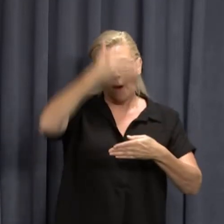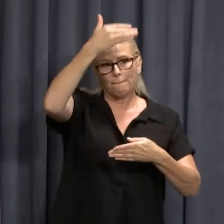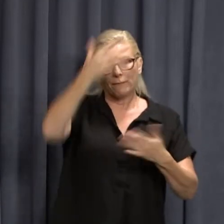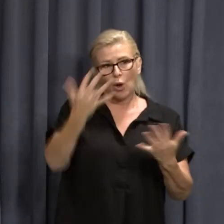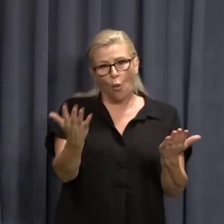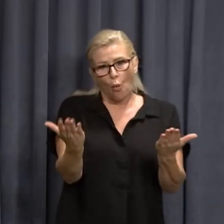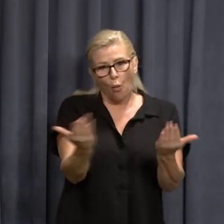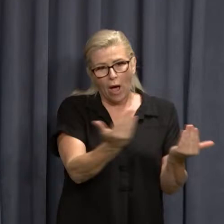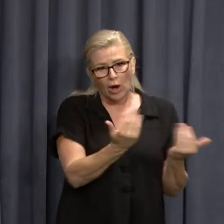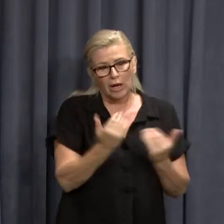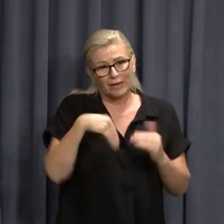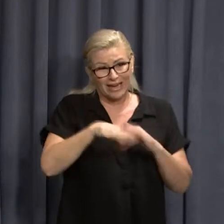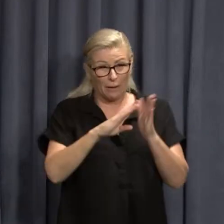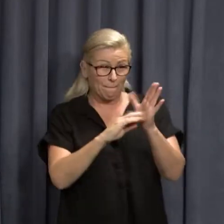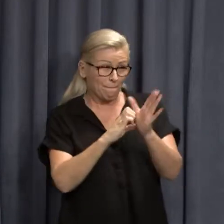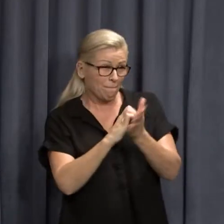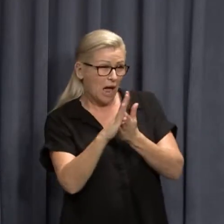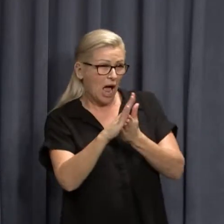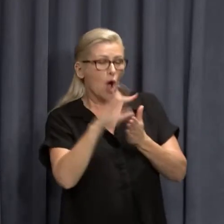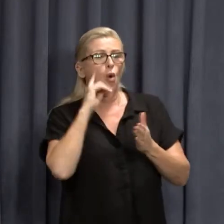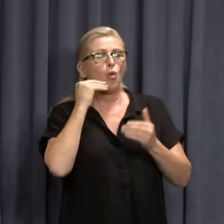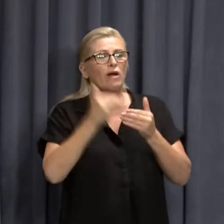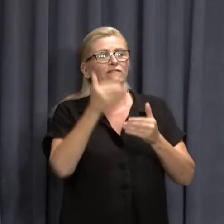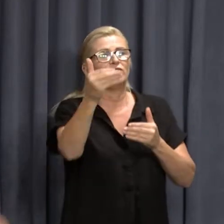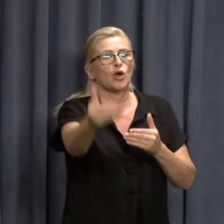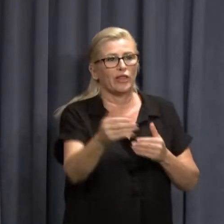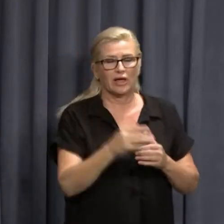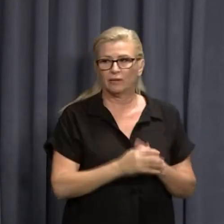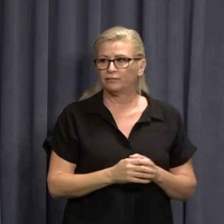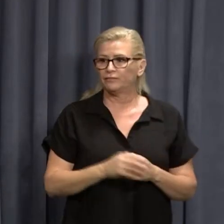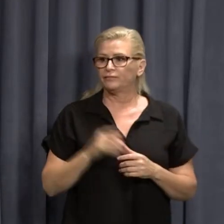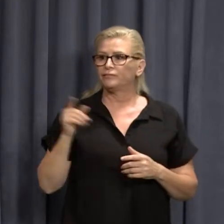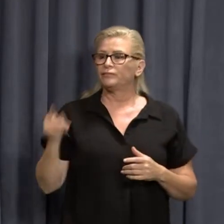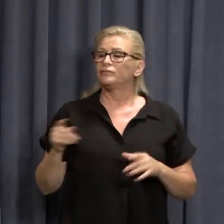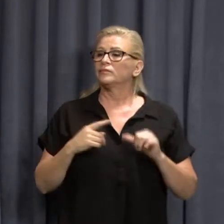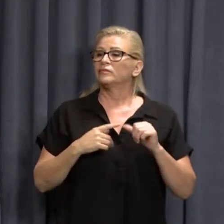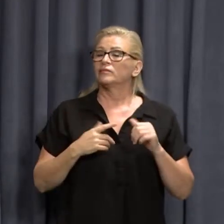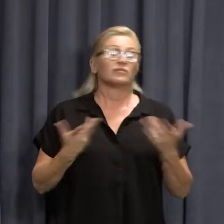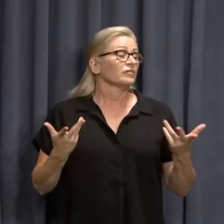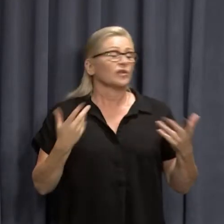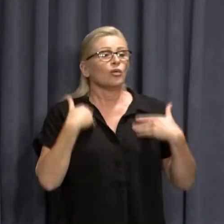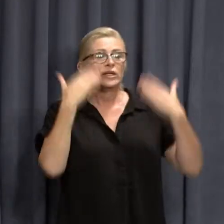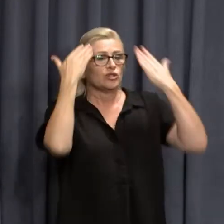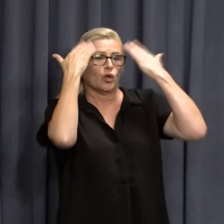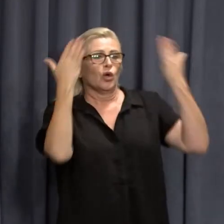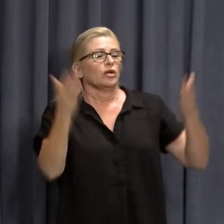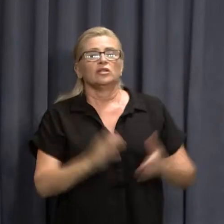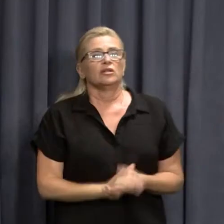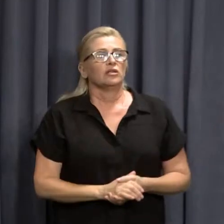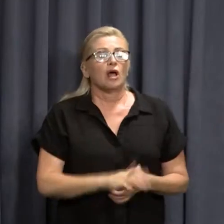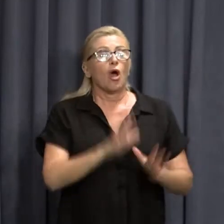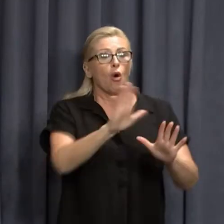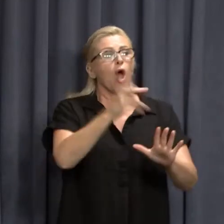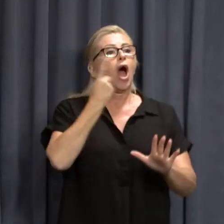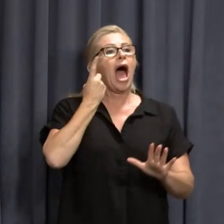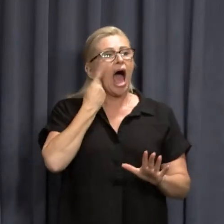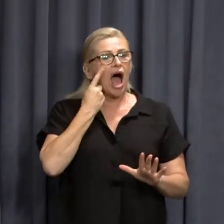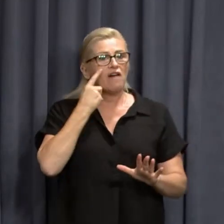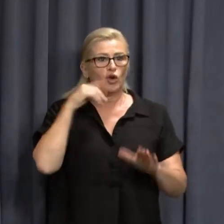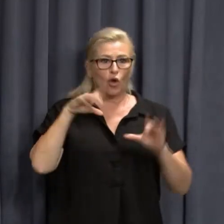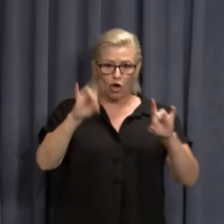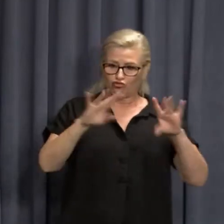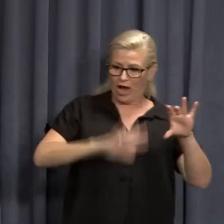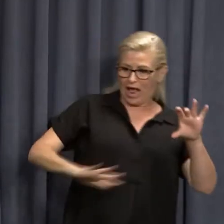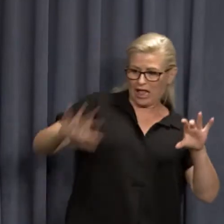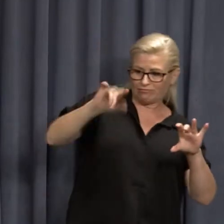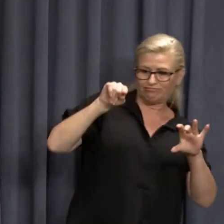at a time period like that or is it going to be longer? Well we don't know yet so that's why we're having a review of what's going on over east. We don't know when it's going to peak